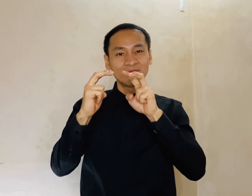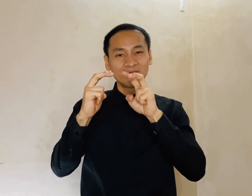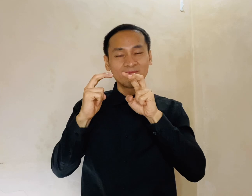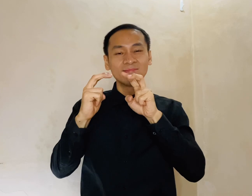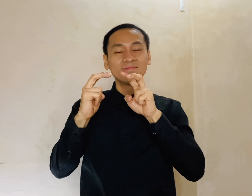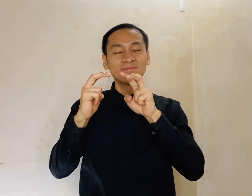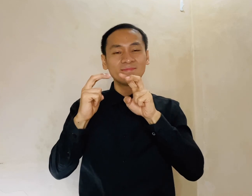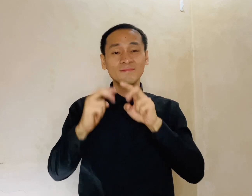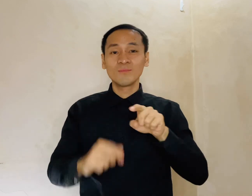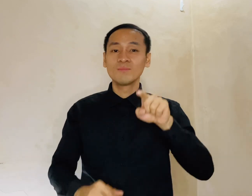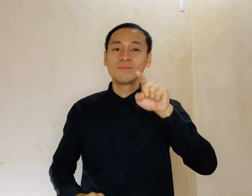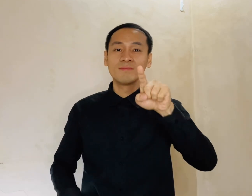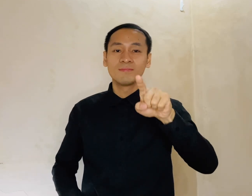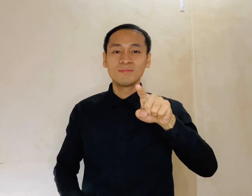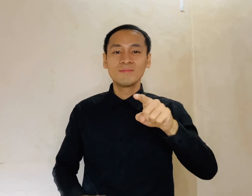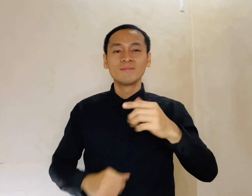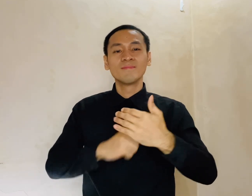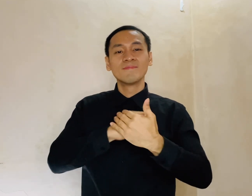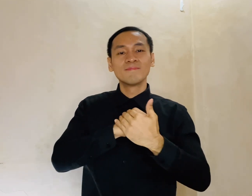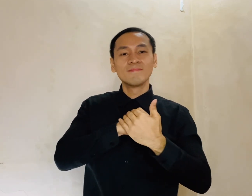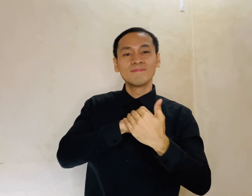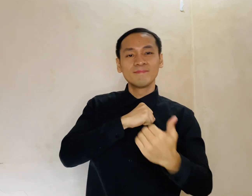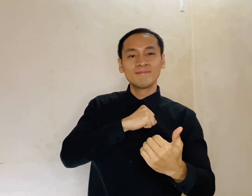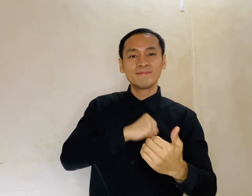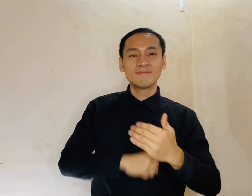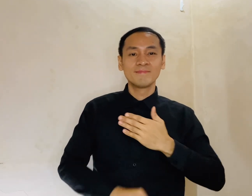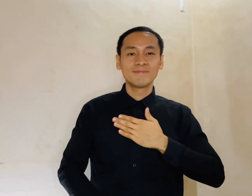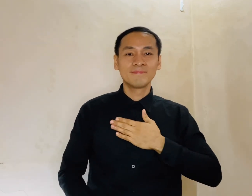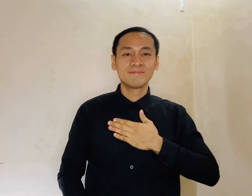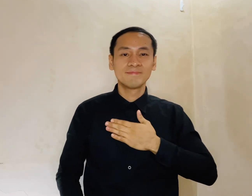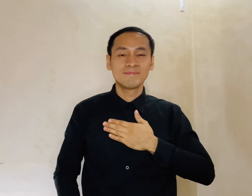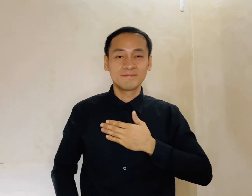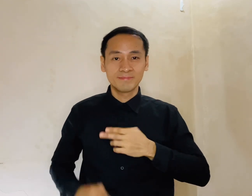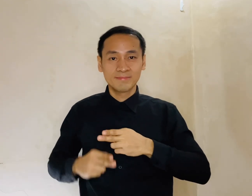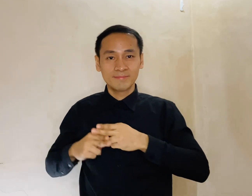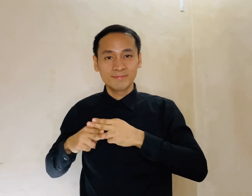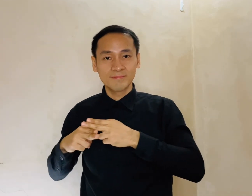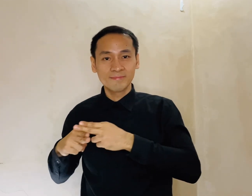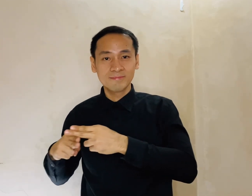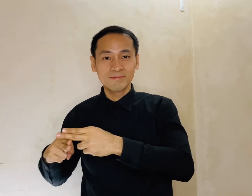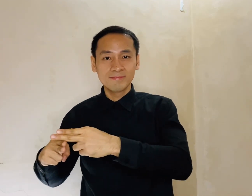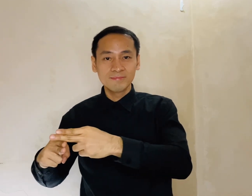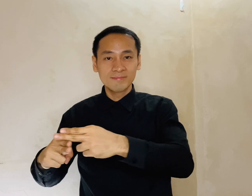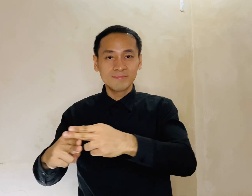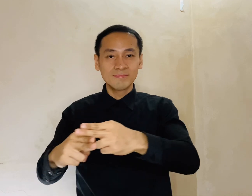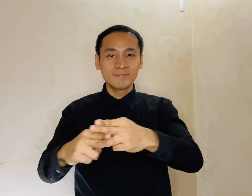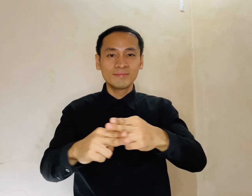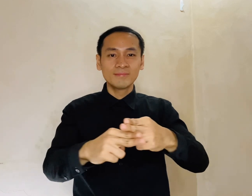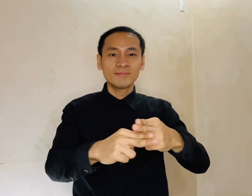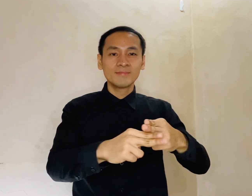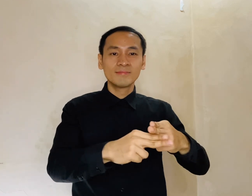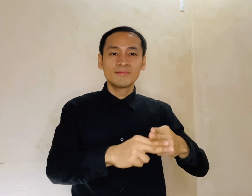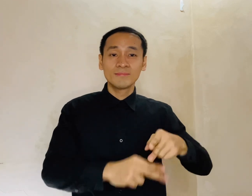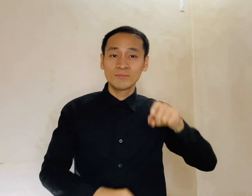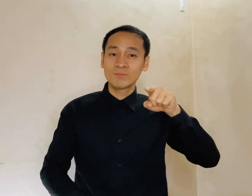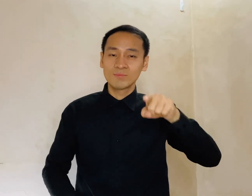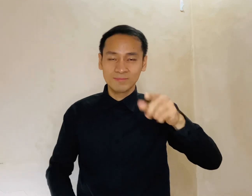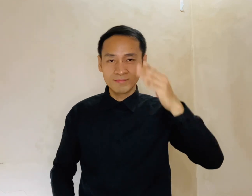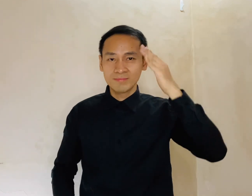You just call up my name And you know